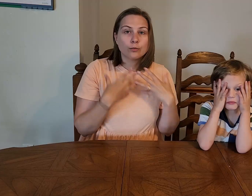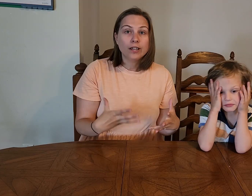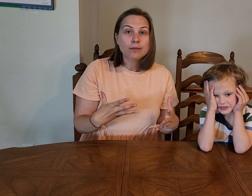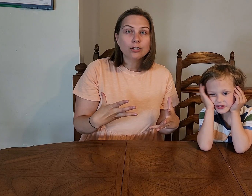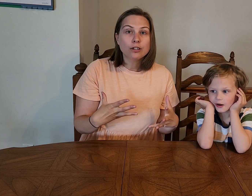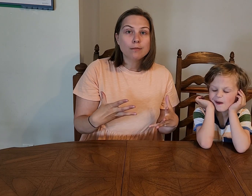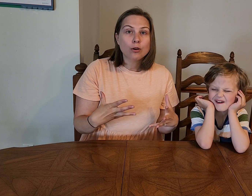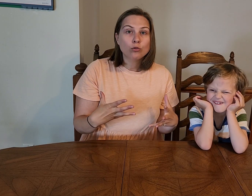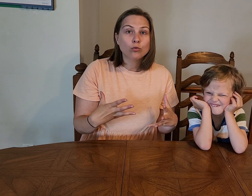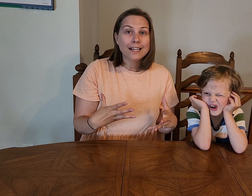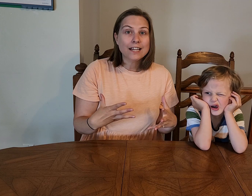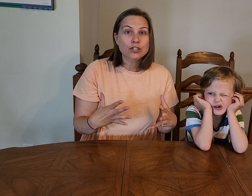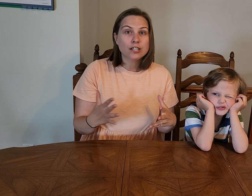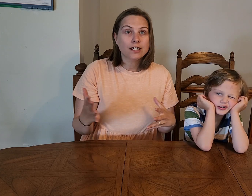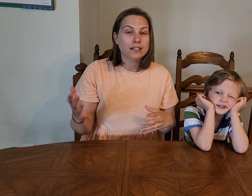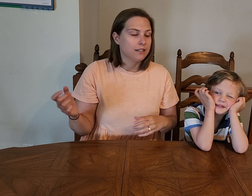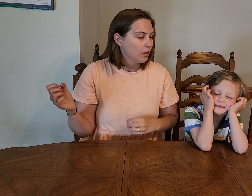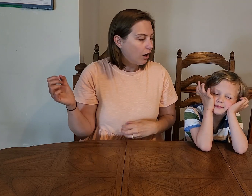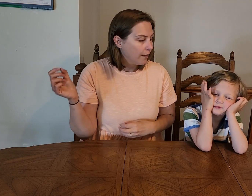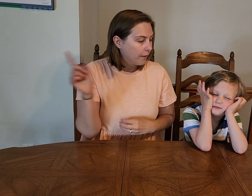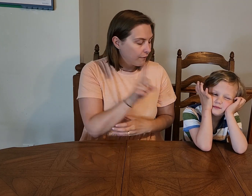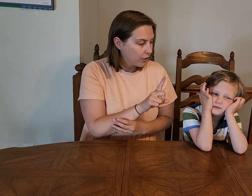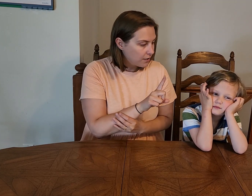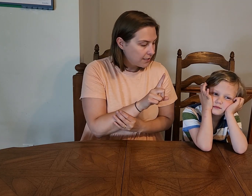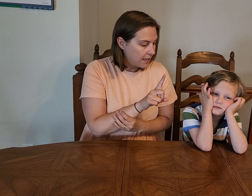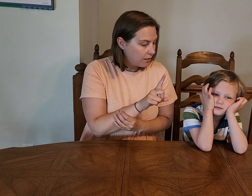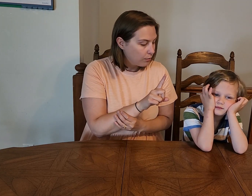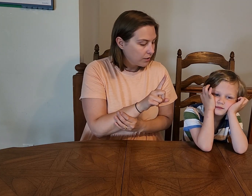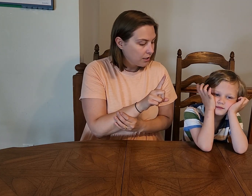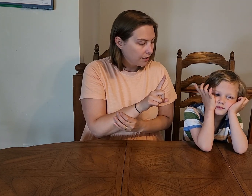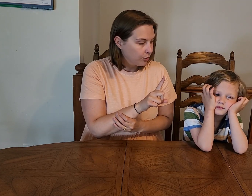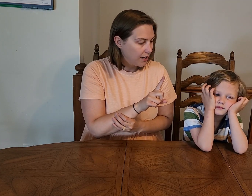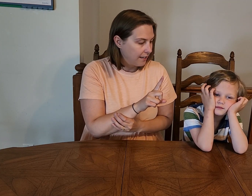We've been learning about creation. On the first day, what did God create?